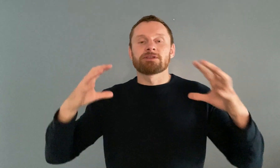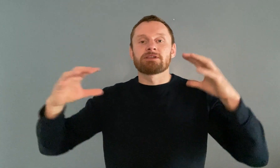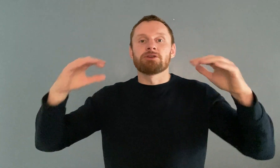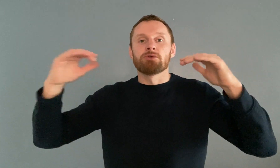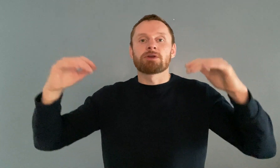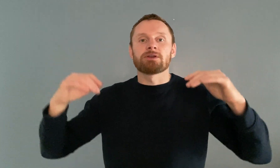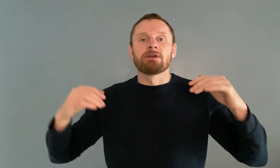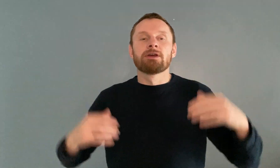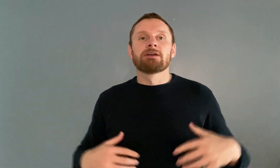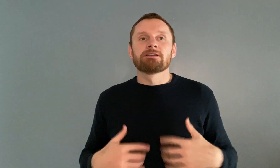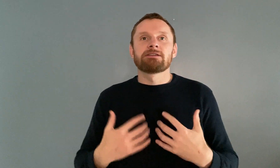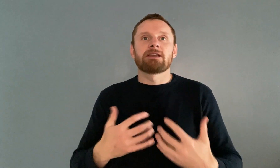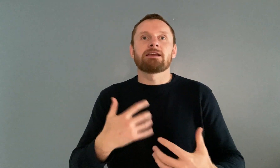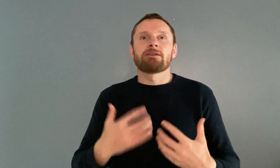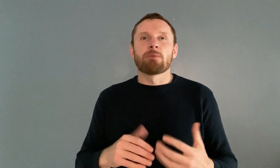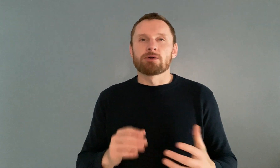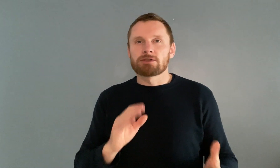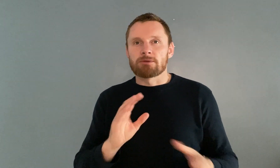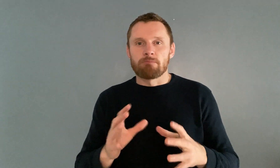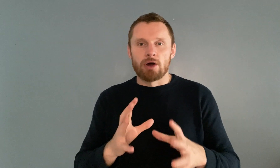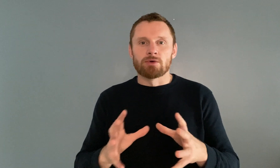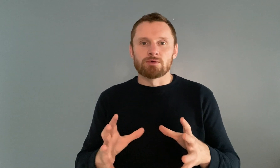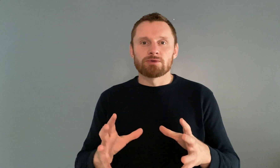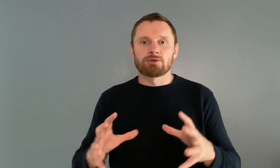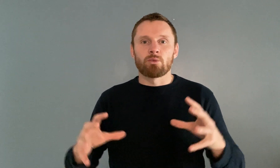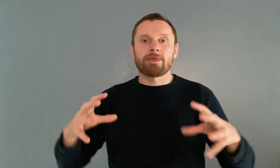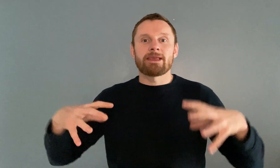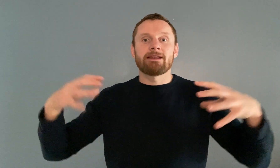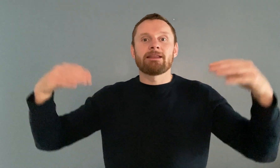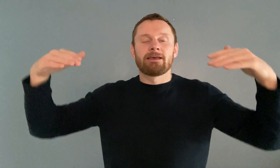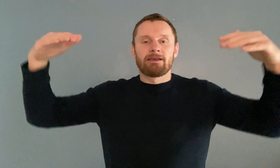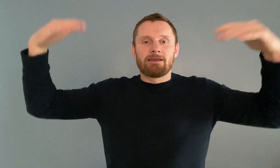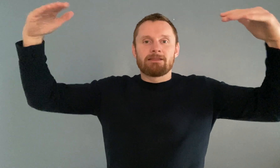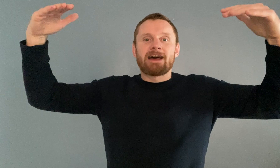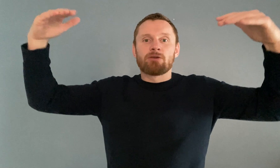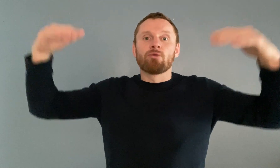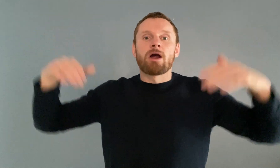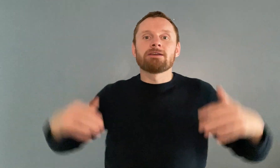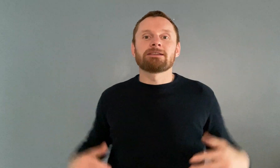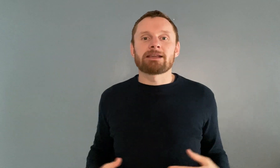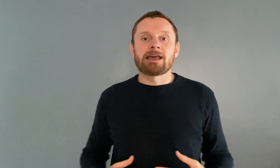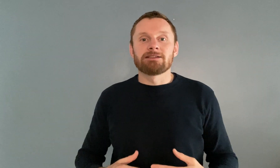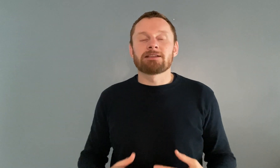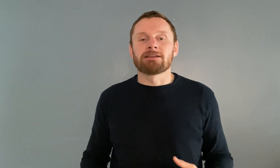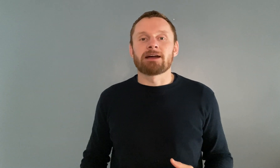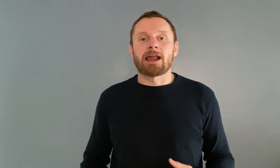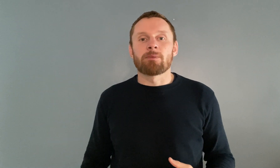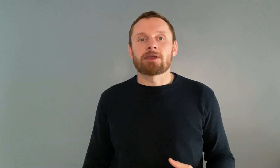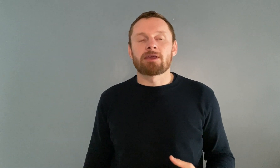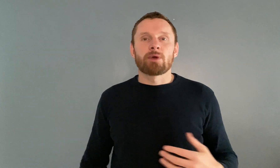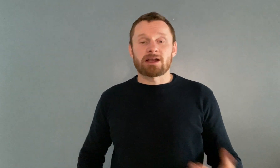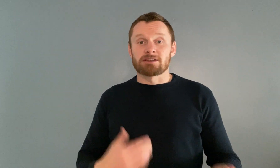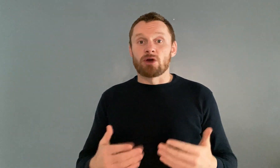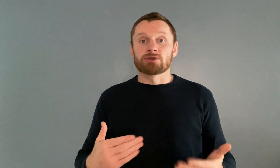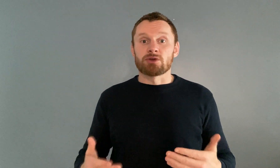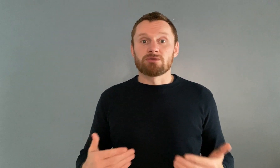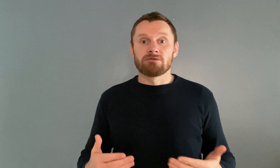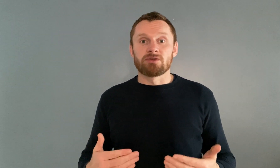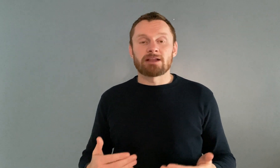to see who can stay the most composed within that rising energetic dynamic we actually also do that